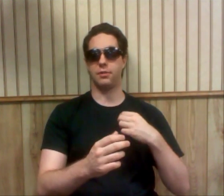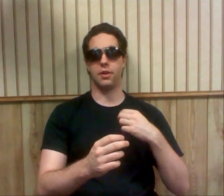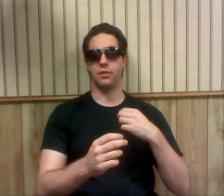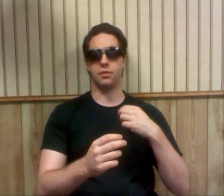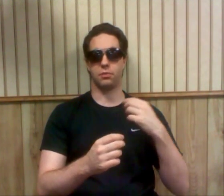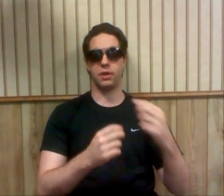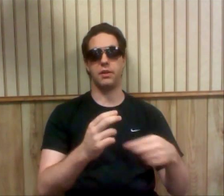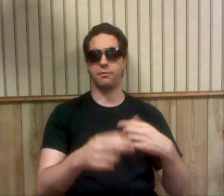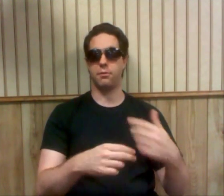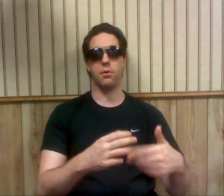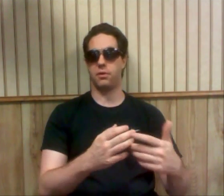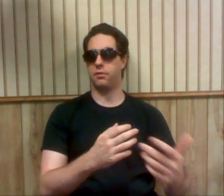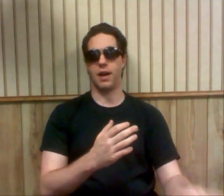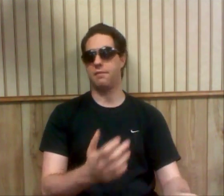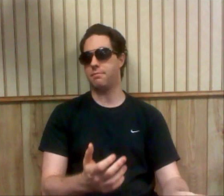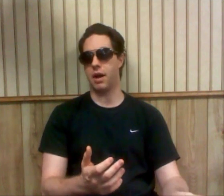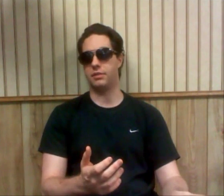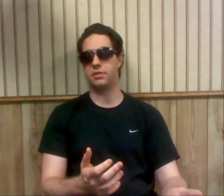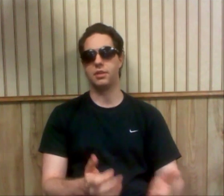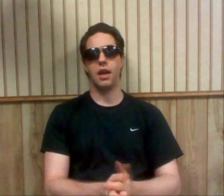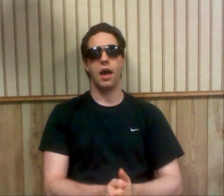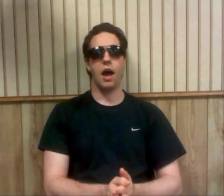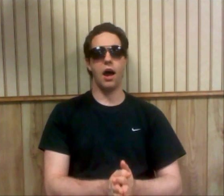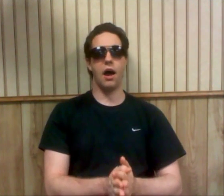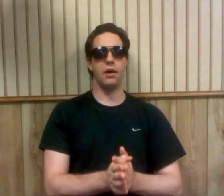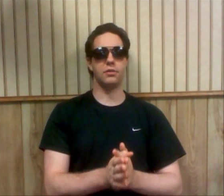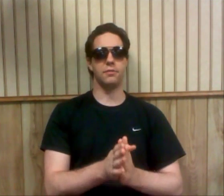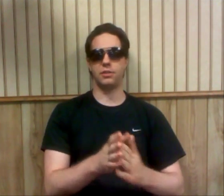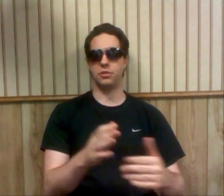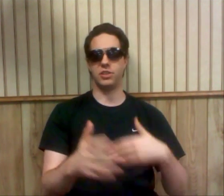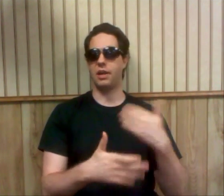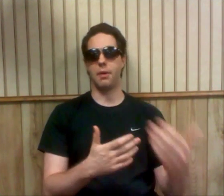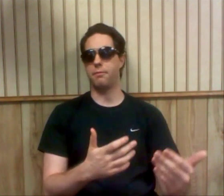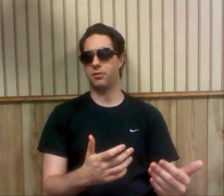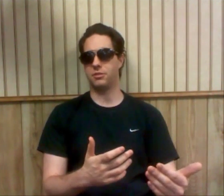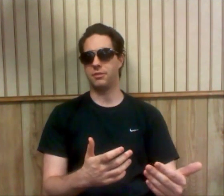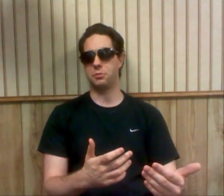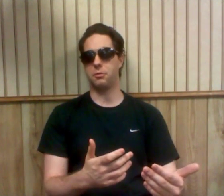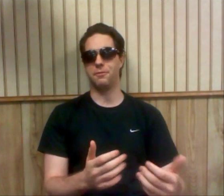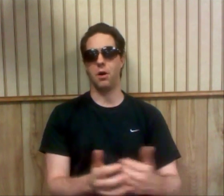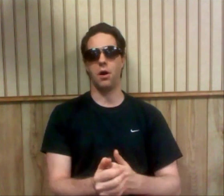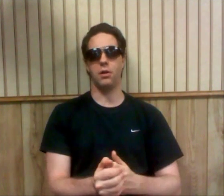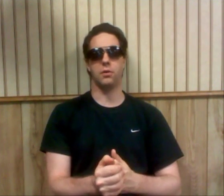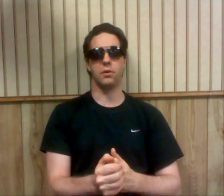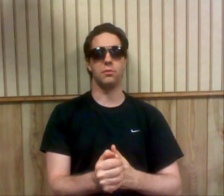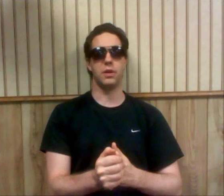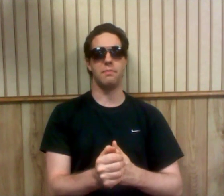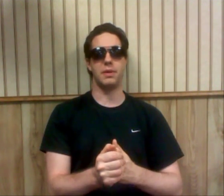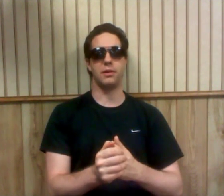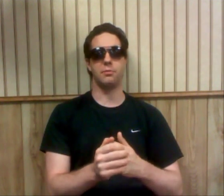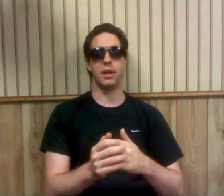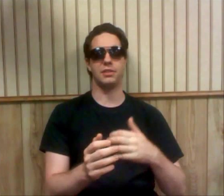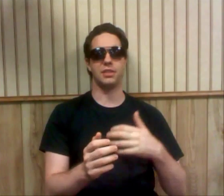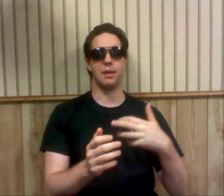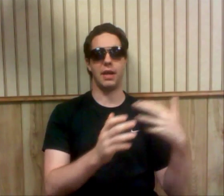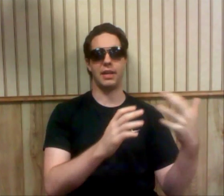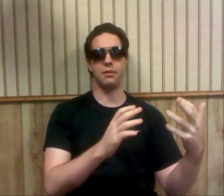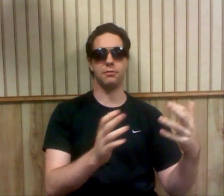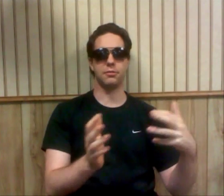for another three or four or five months to eventually set him up for his eventual fall? Or would it be a good way to set up that heel for